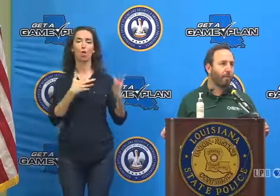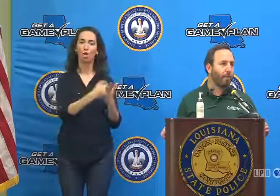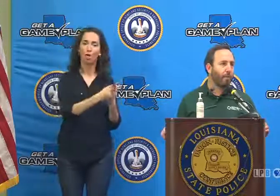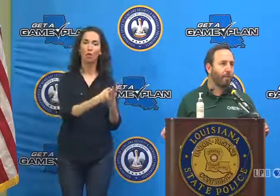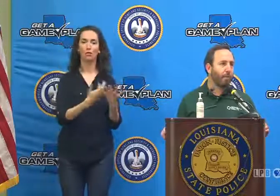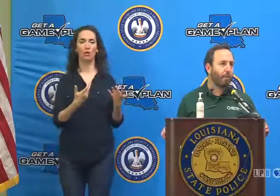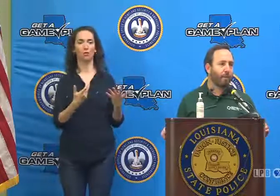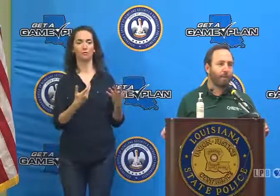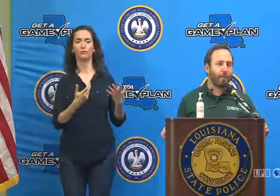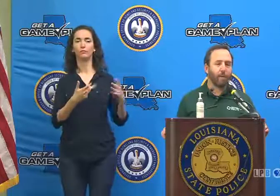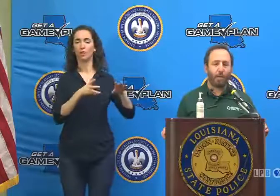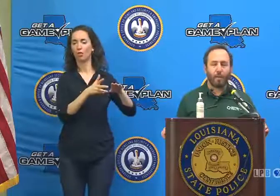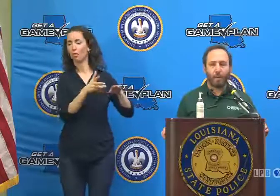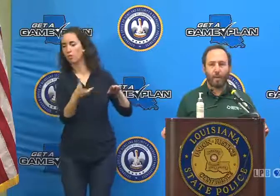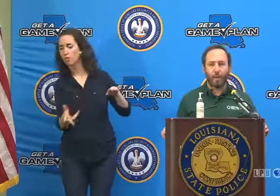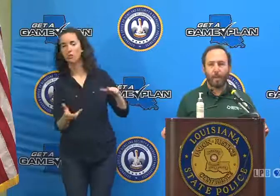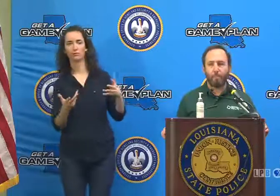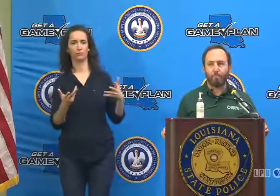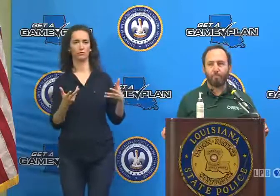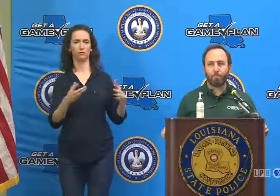off into an embankment.